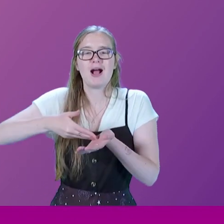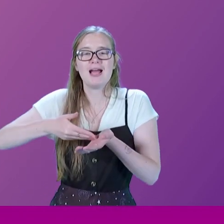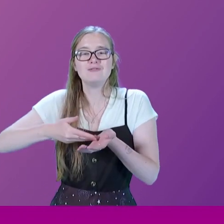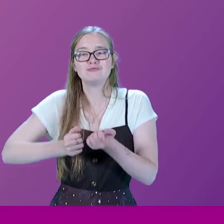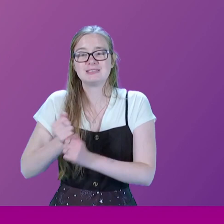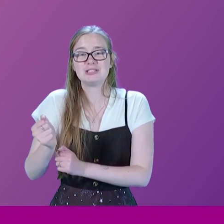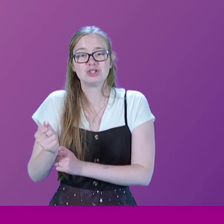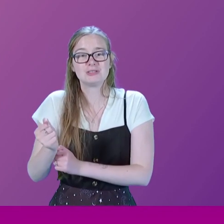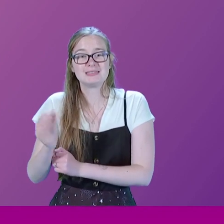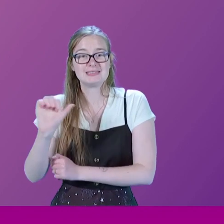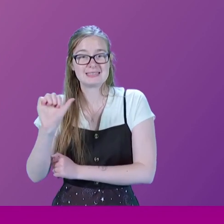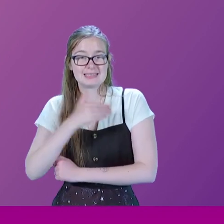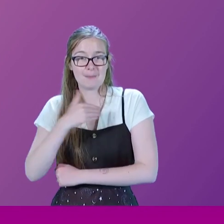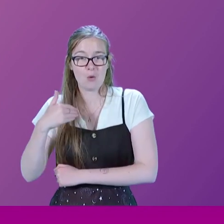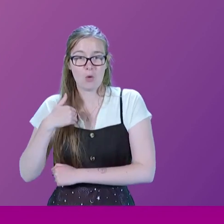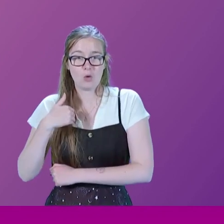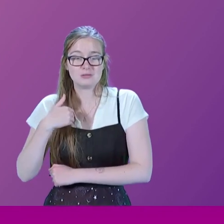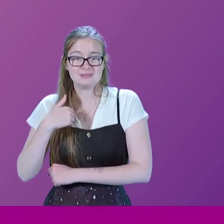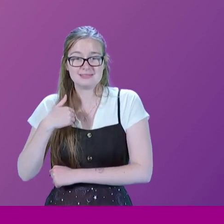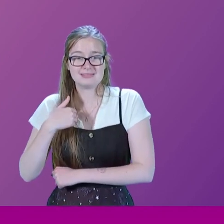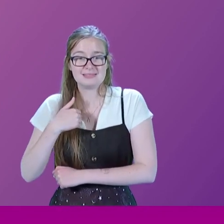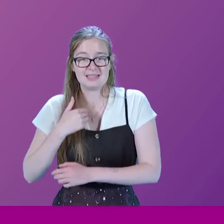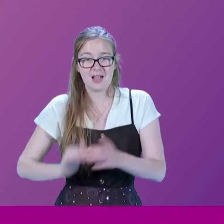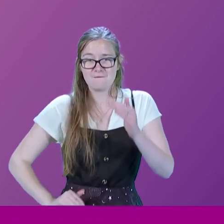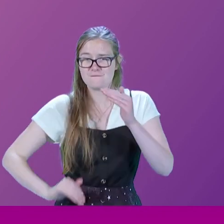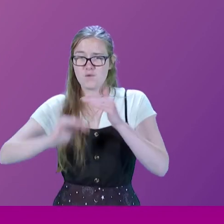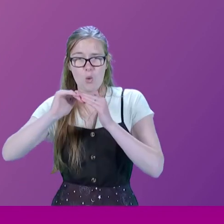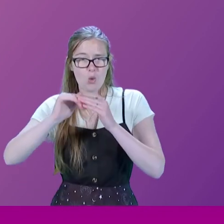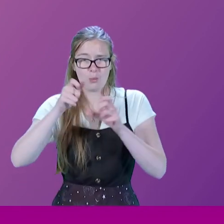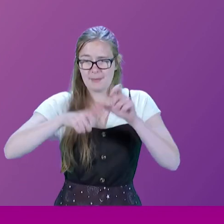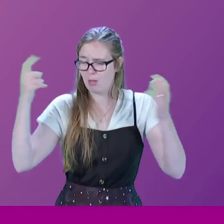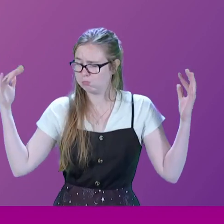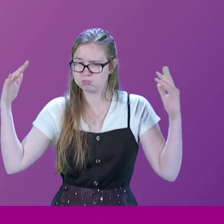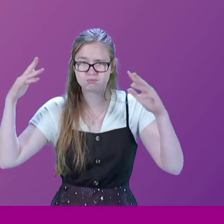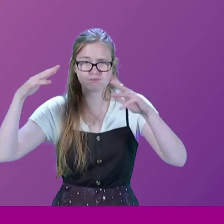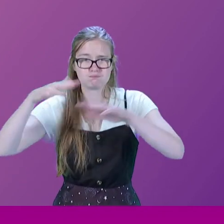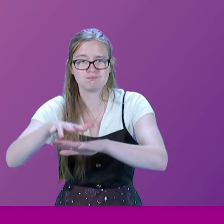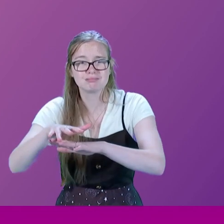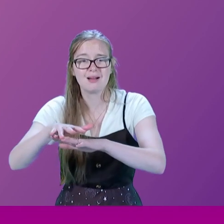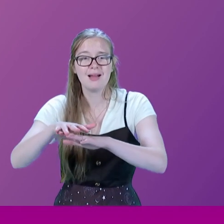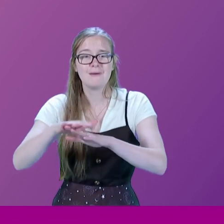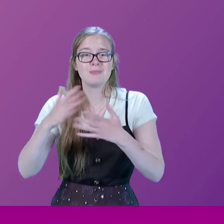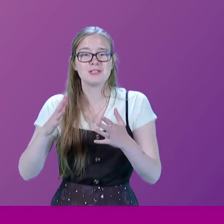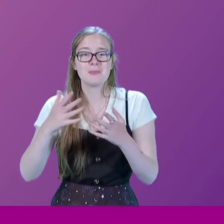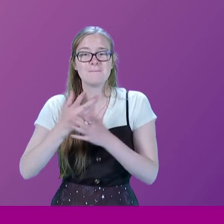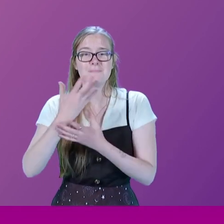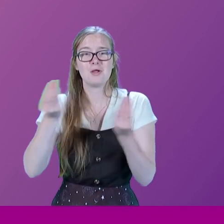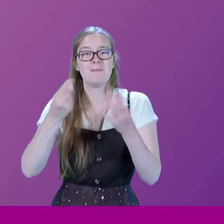6am. The station is thronged with members of the public because, because there's been a leak,